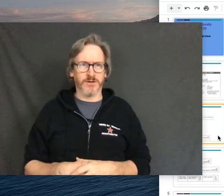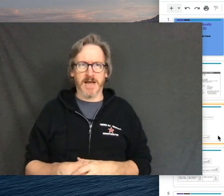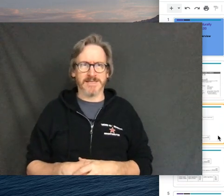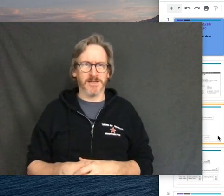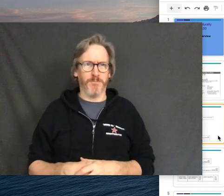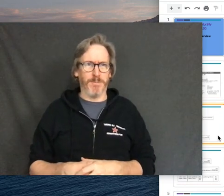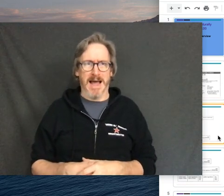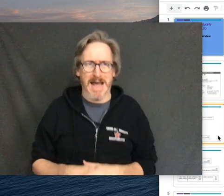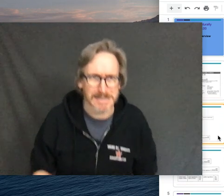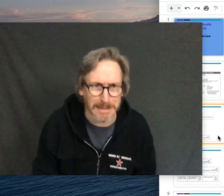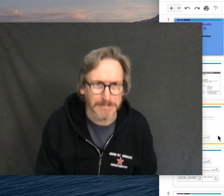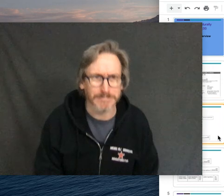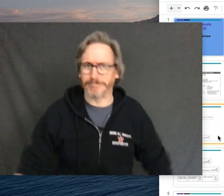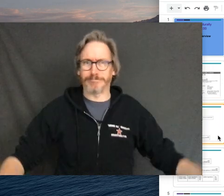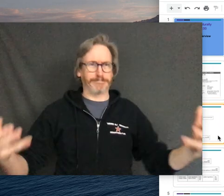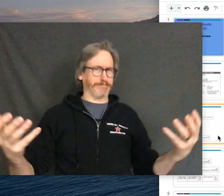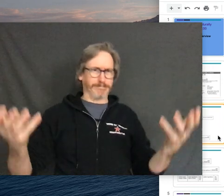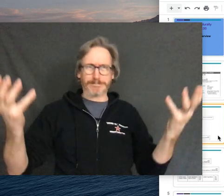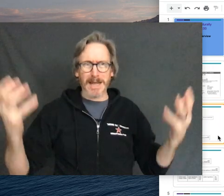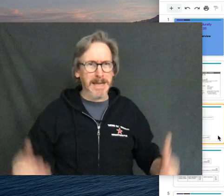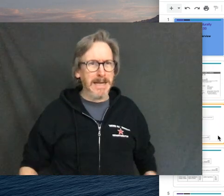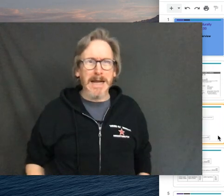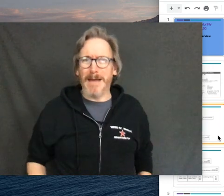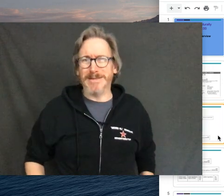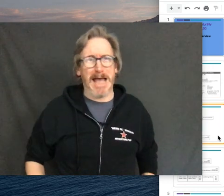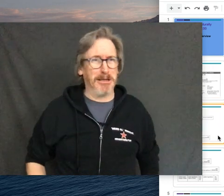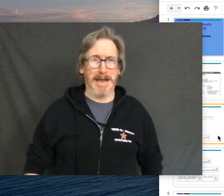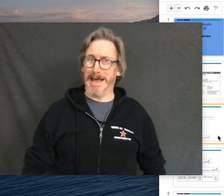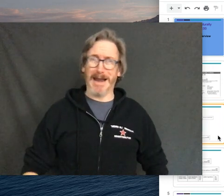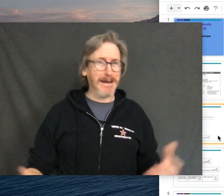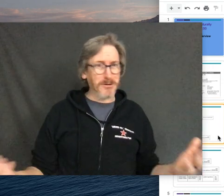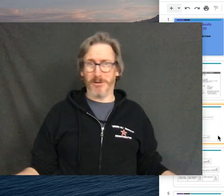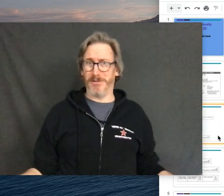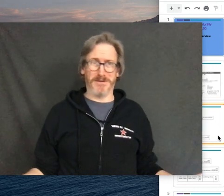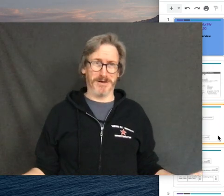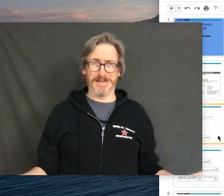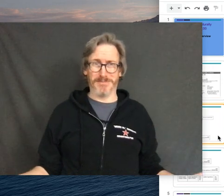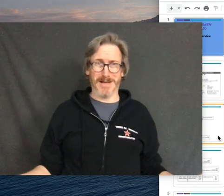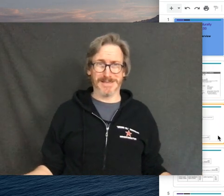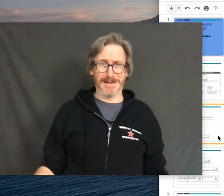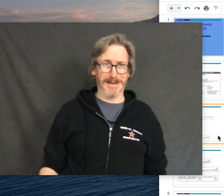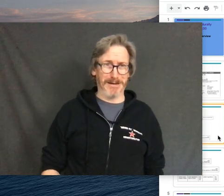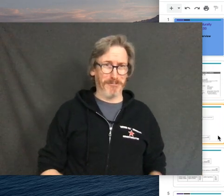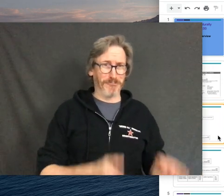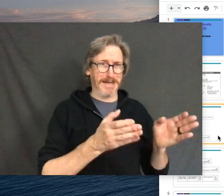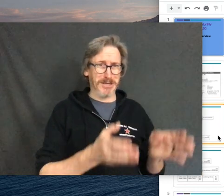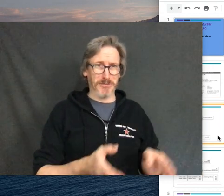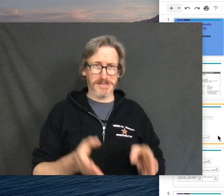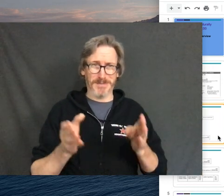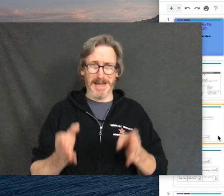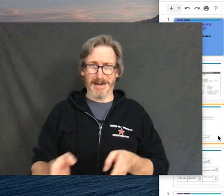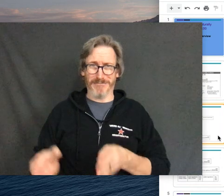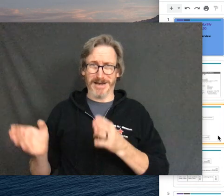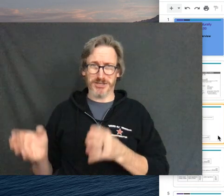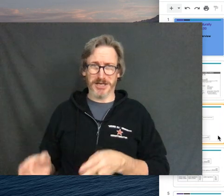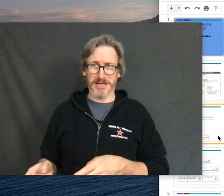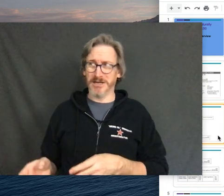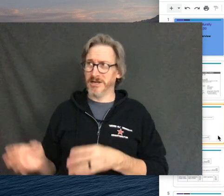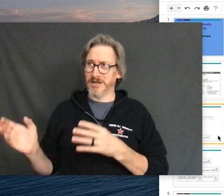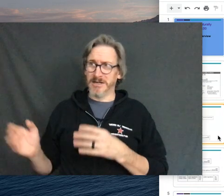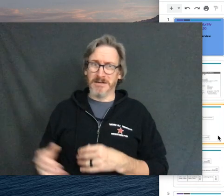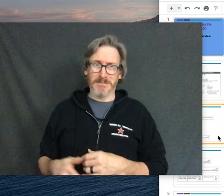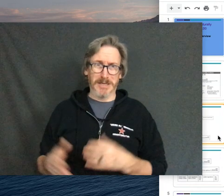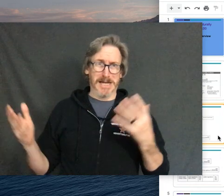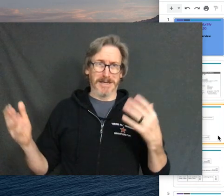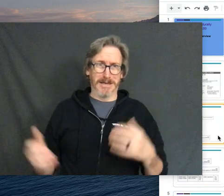we talk about different kinds of pasta. I'm Italian and I don't know all the different kinds of pasta. like rigatoni, spaghetti, fettuccine,